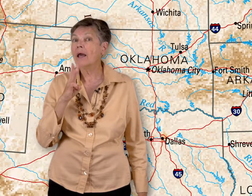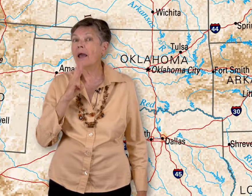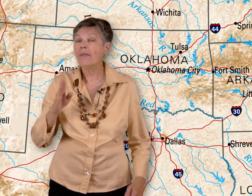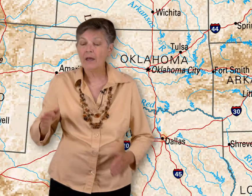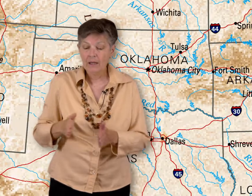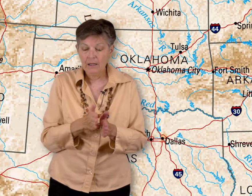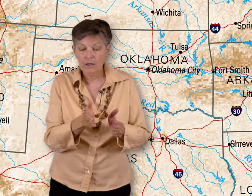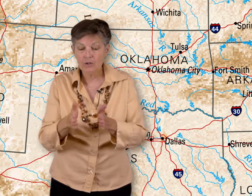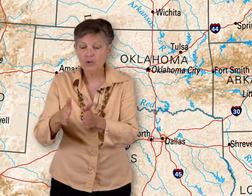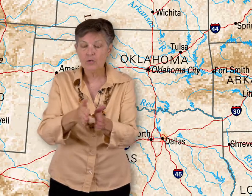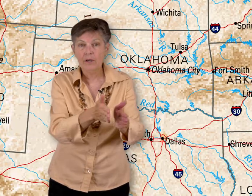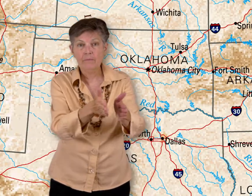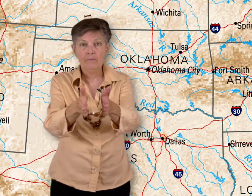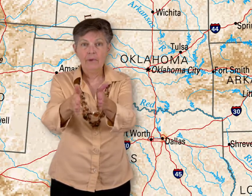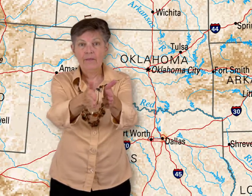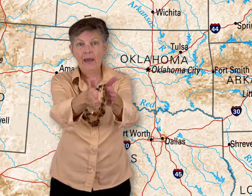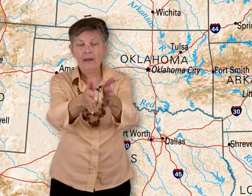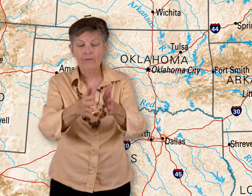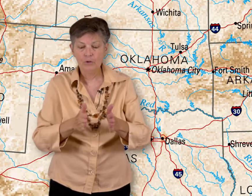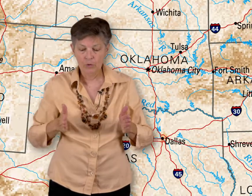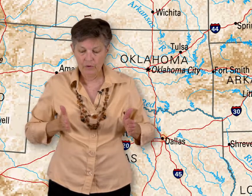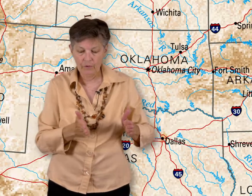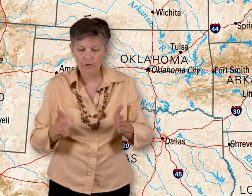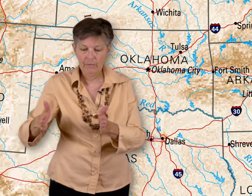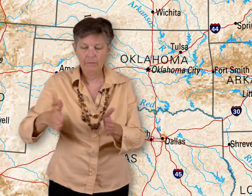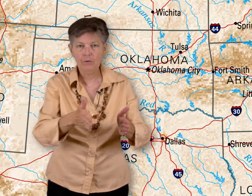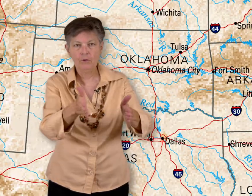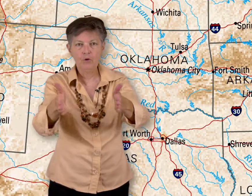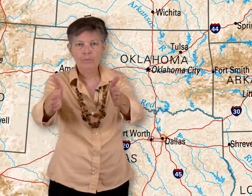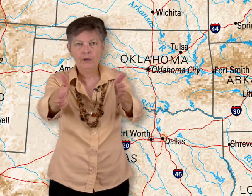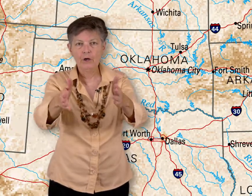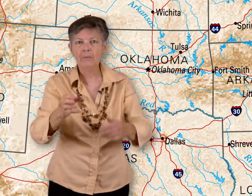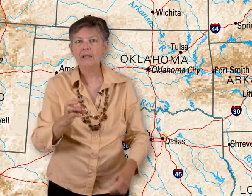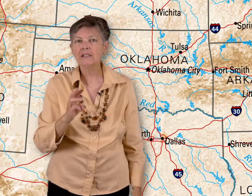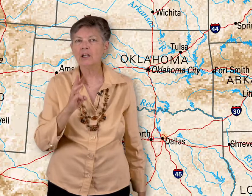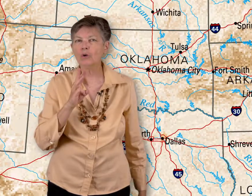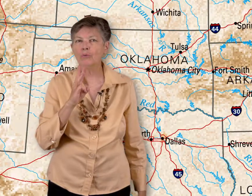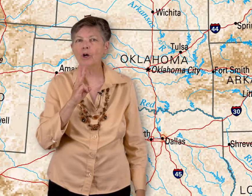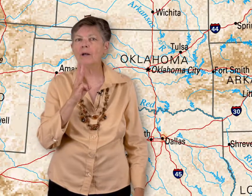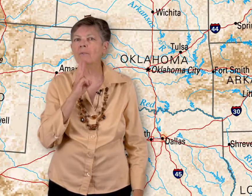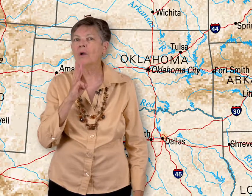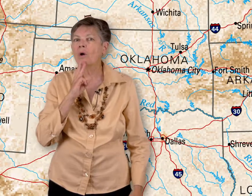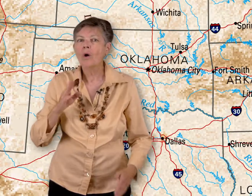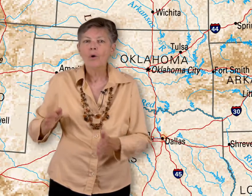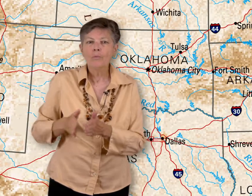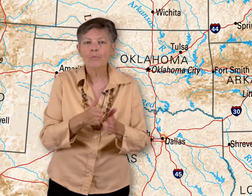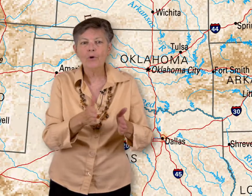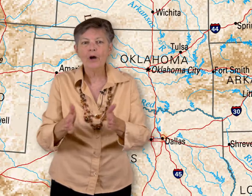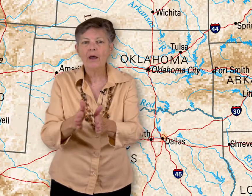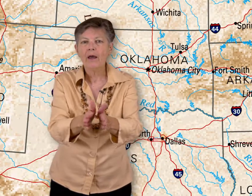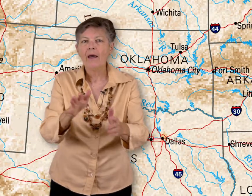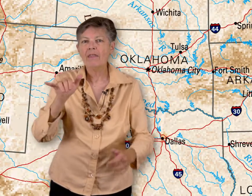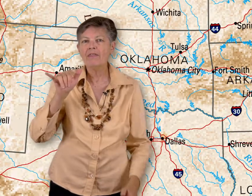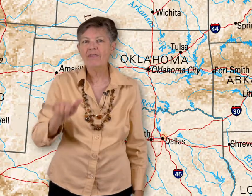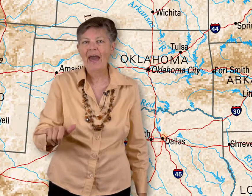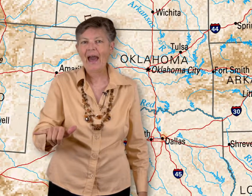And then a little stream, like that. If it was a river, maybe you would do it bigger, but it's a little brook. Brook. That.